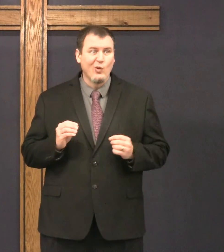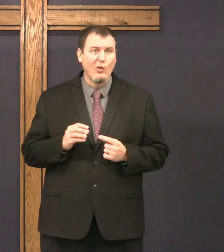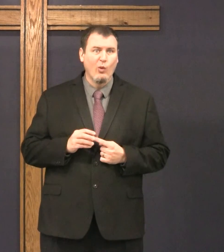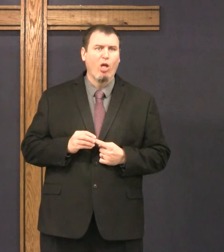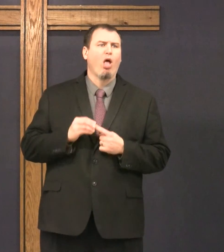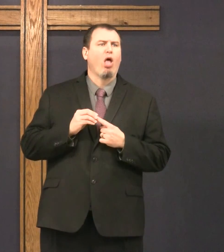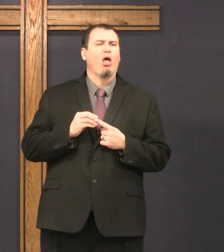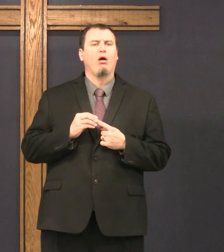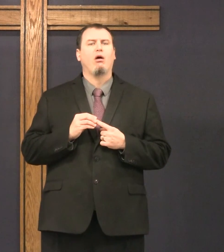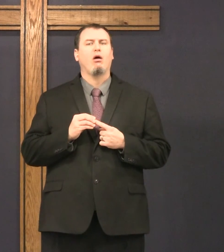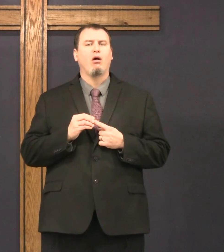No exceptions.